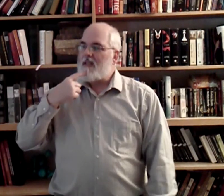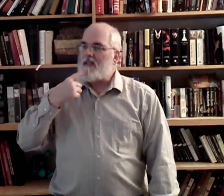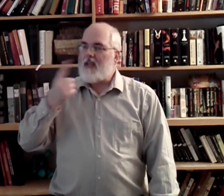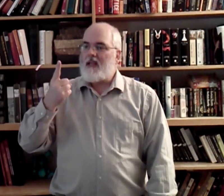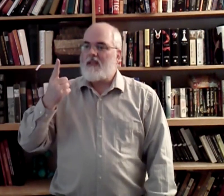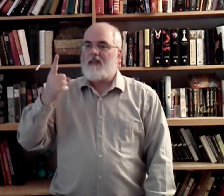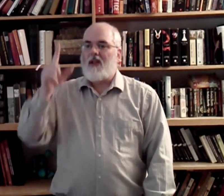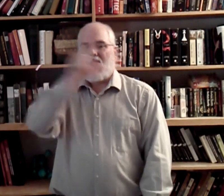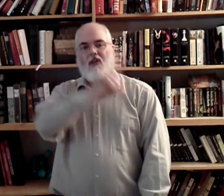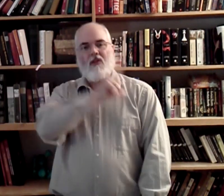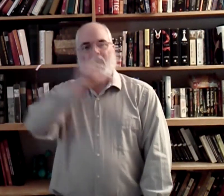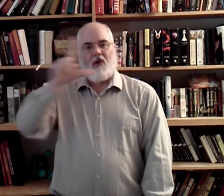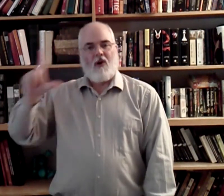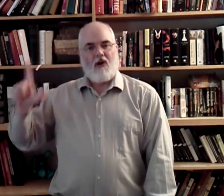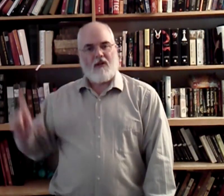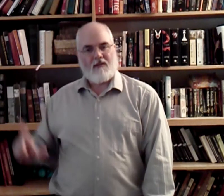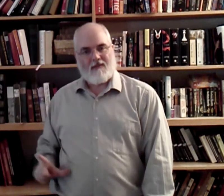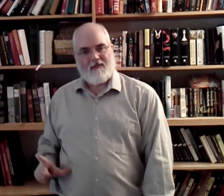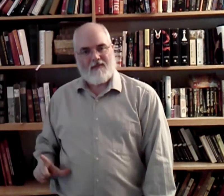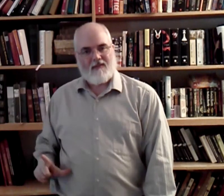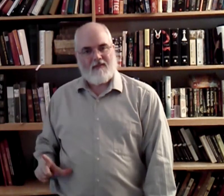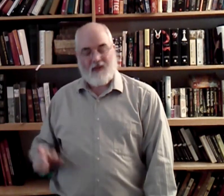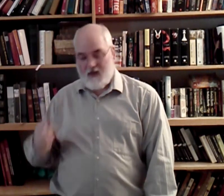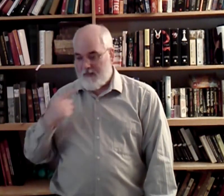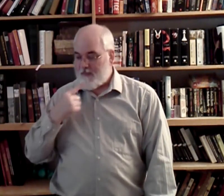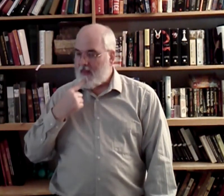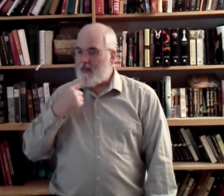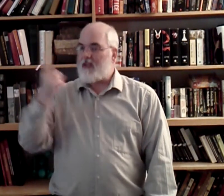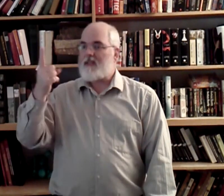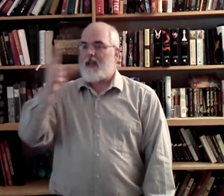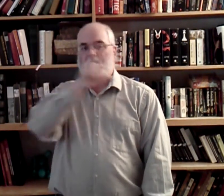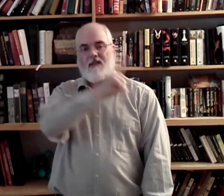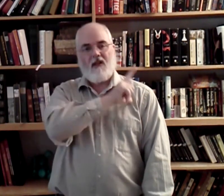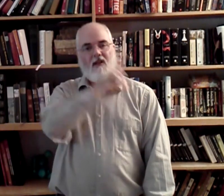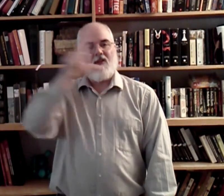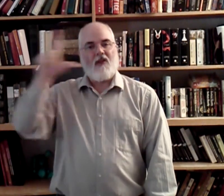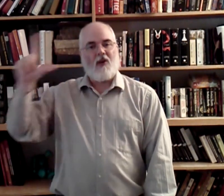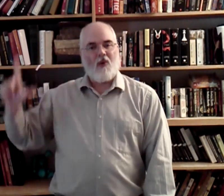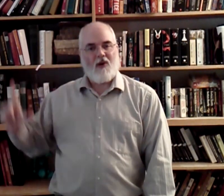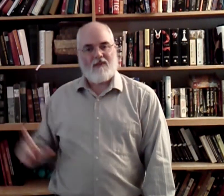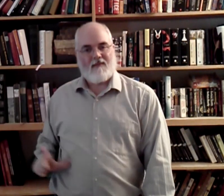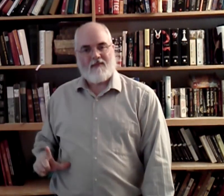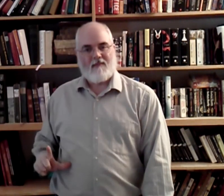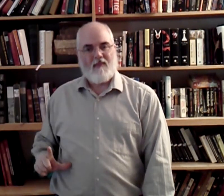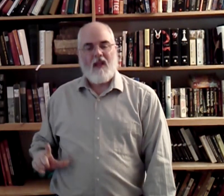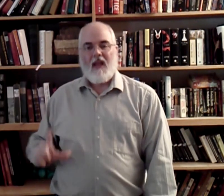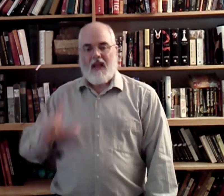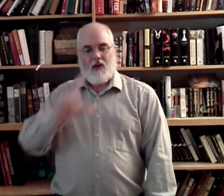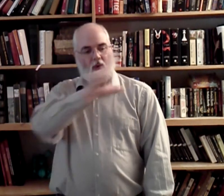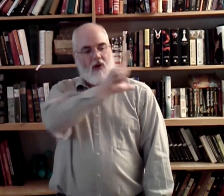Says. The Lord. Says. Alright? Thus says. The Lord. And Lord